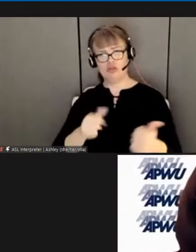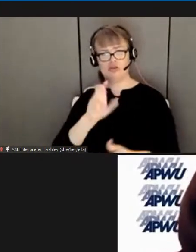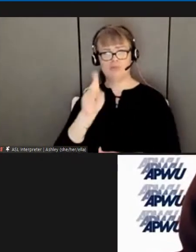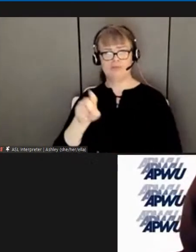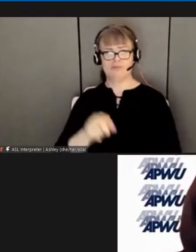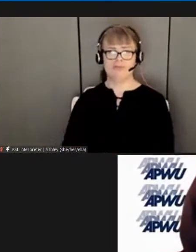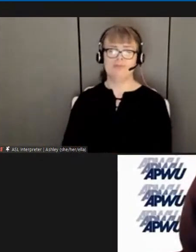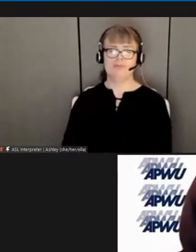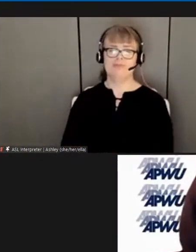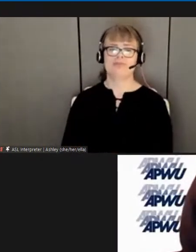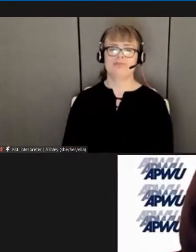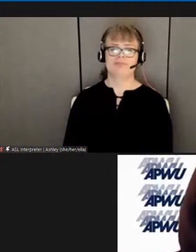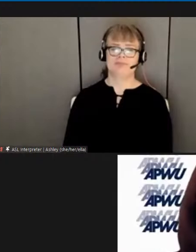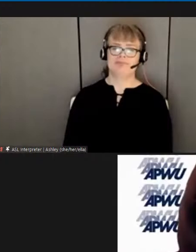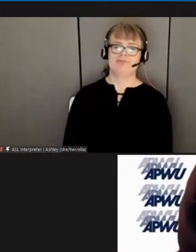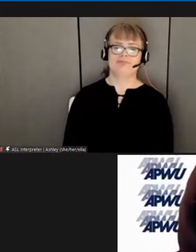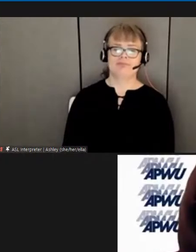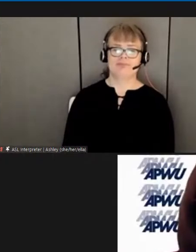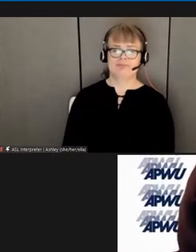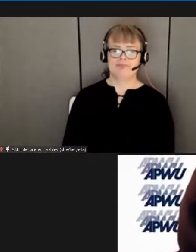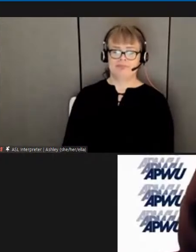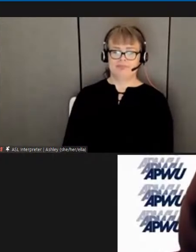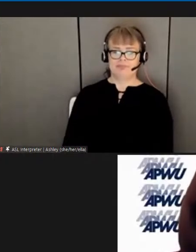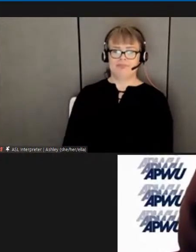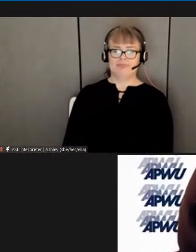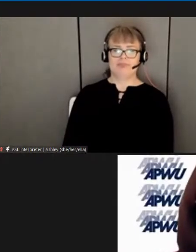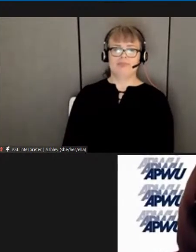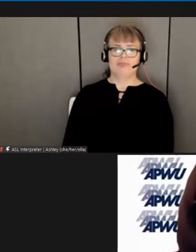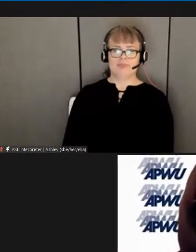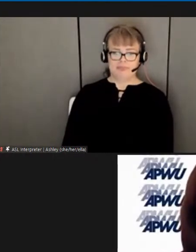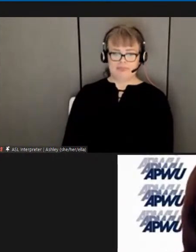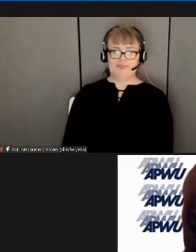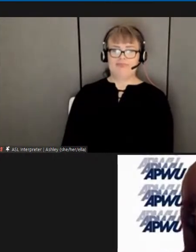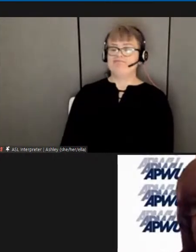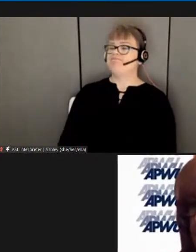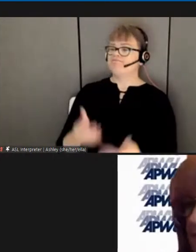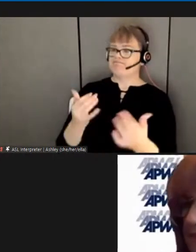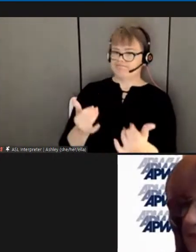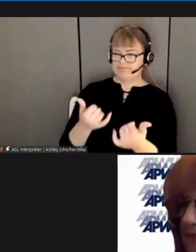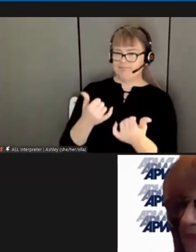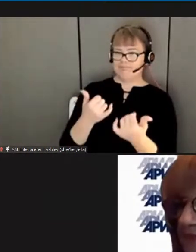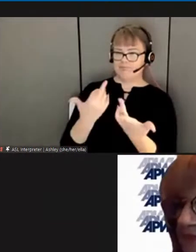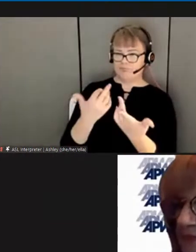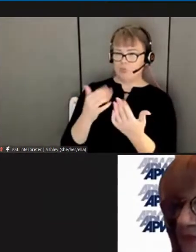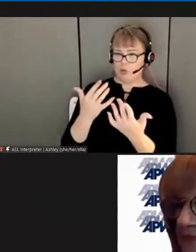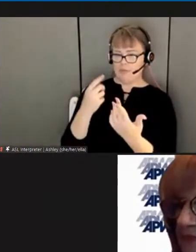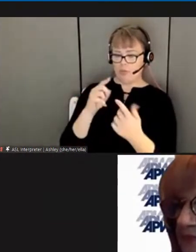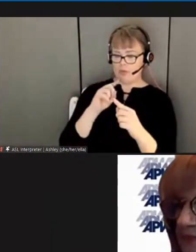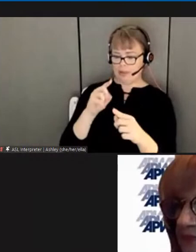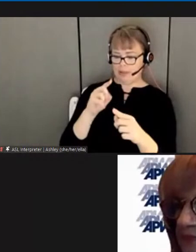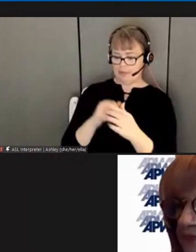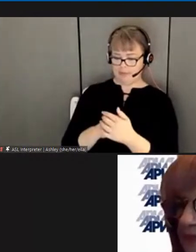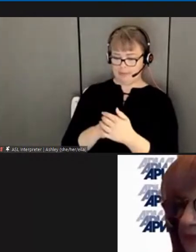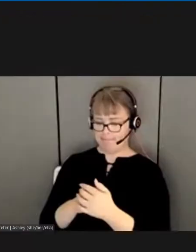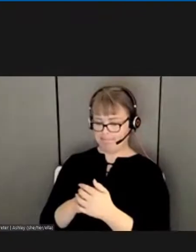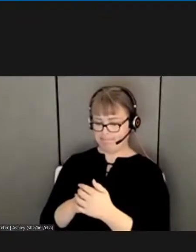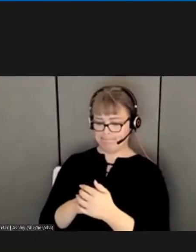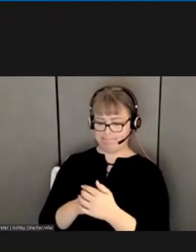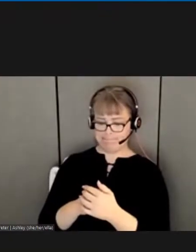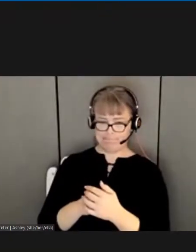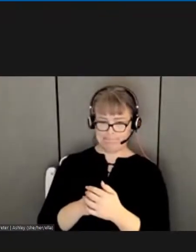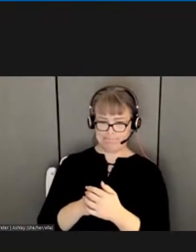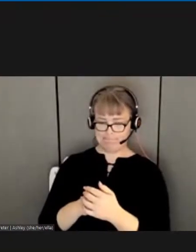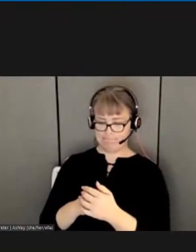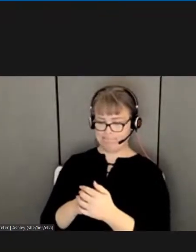Okay, while we wait for the results from poll vote number two, it's my pleasure at this moment to introduce to